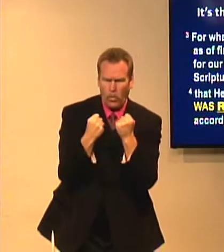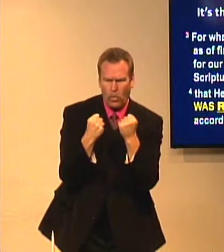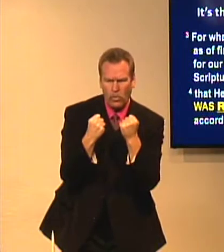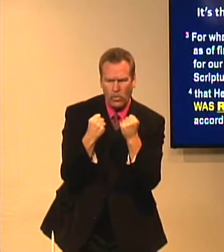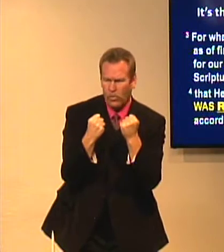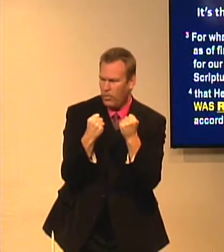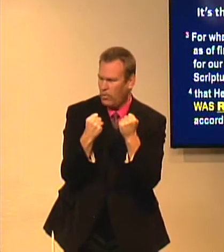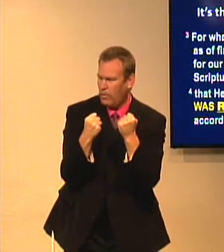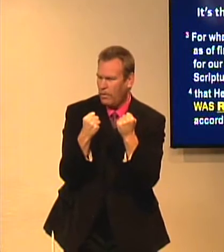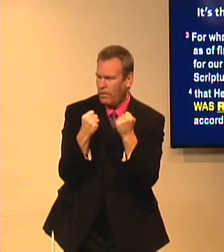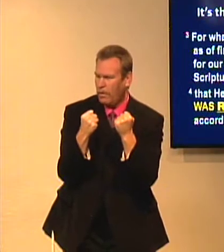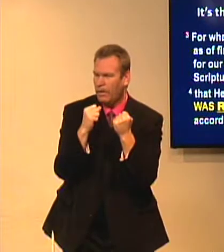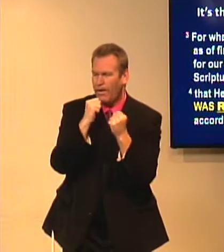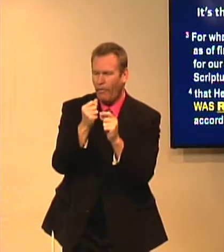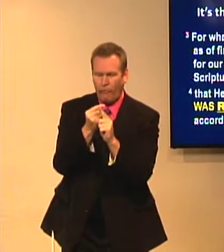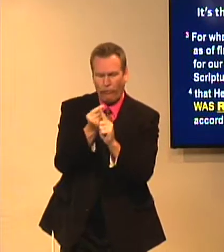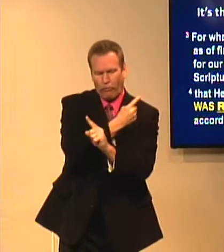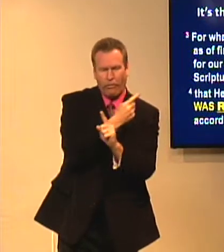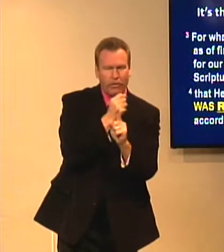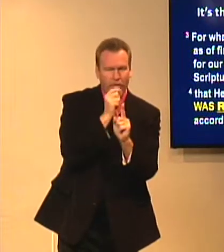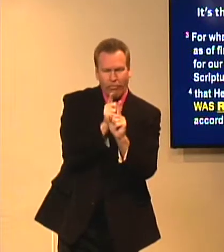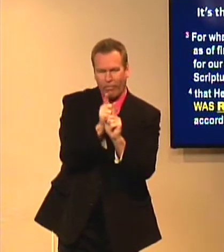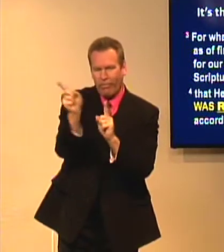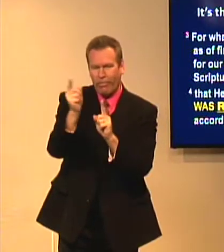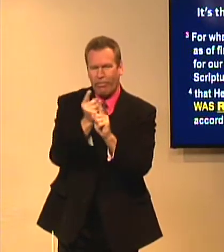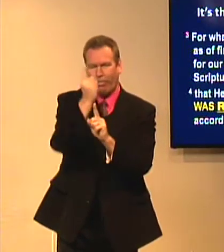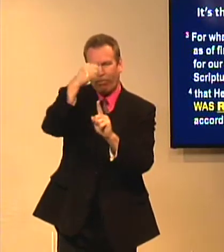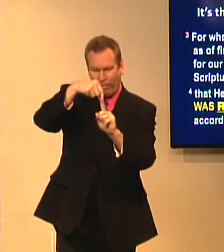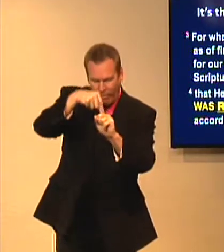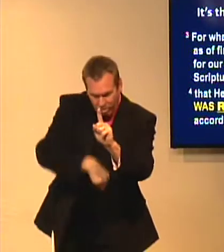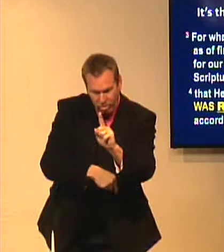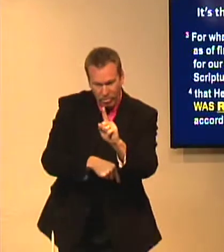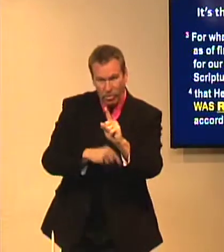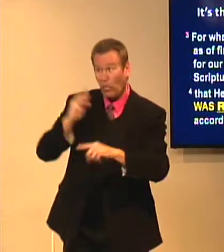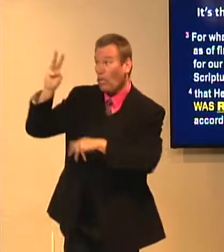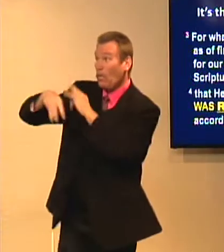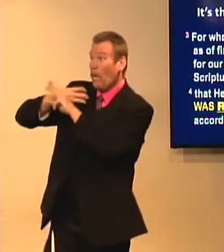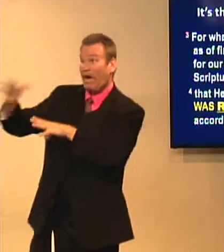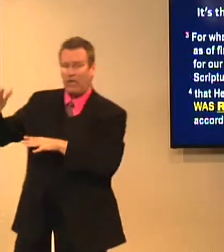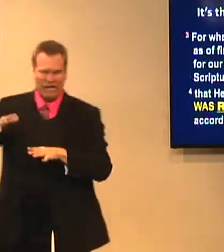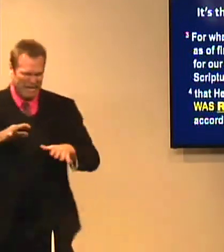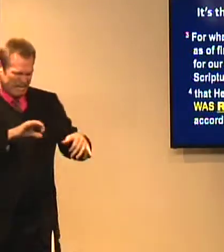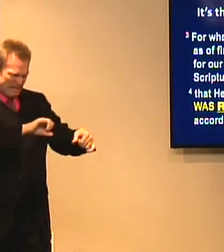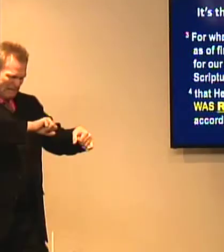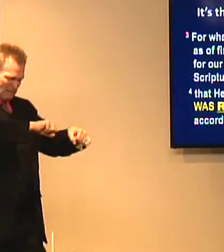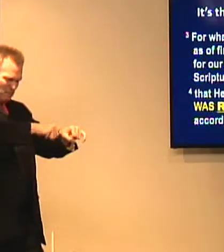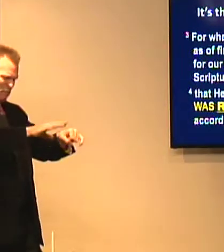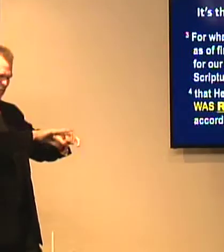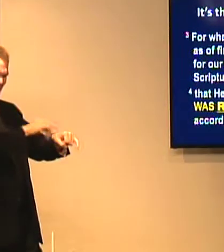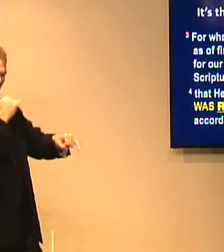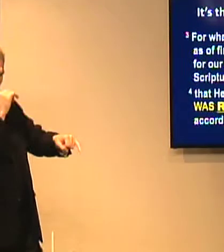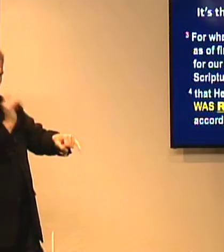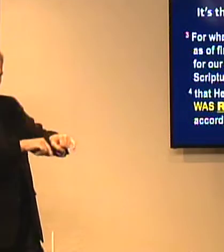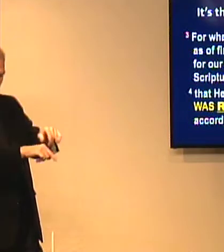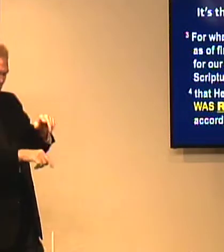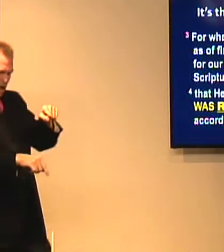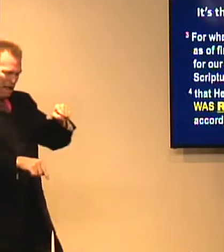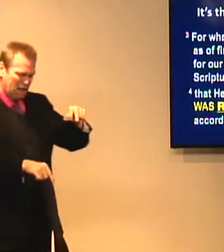And this is the kind of gospel that we stand strong in, that we don't turn from the right or to the left on. And the world wants to twist it and say, no, Jesus